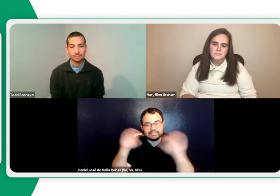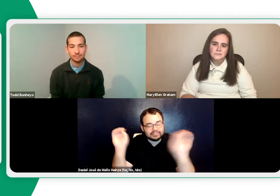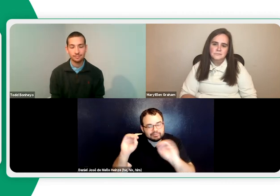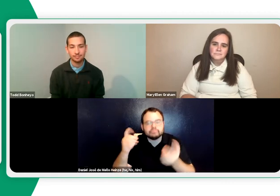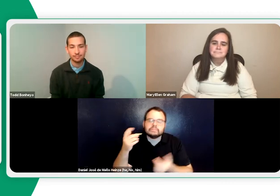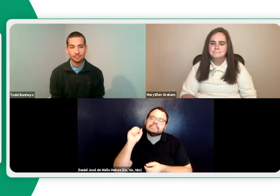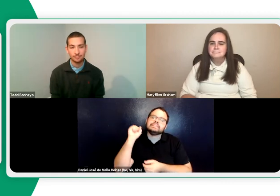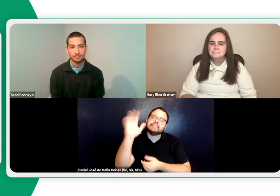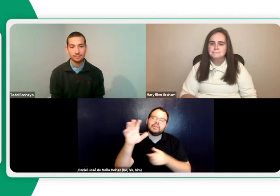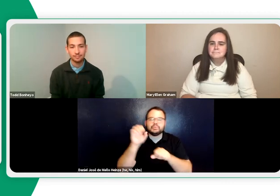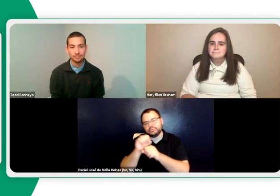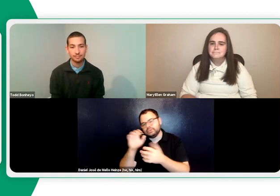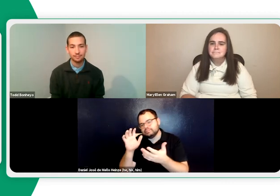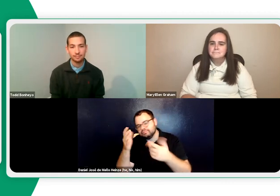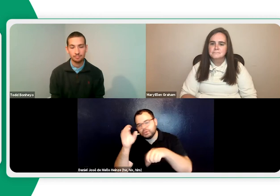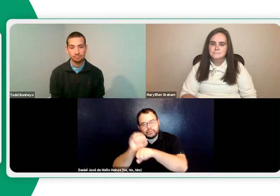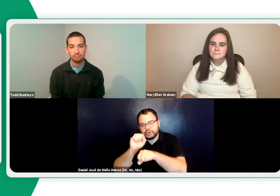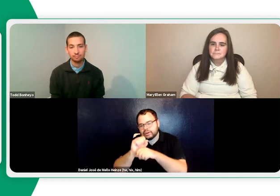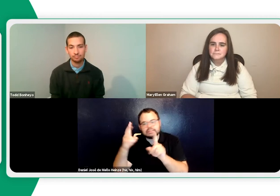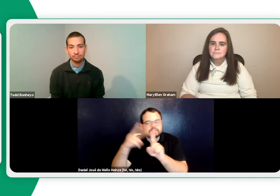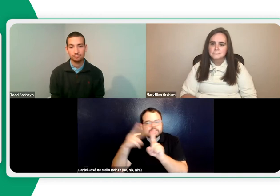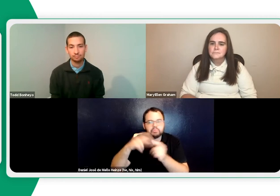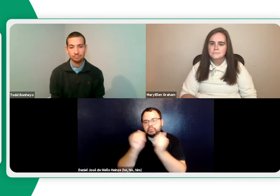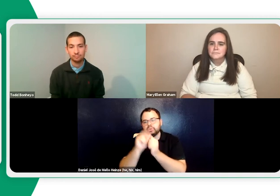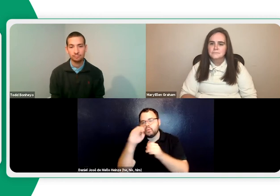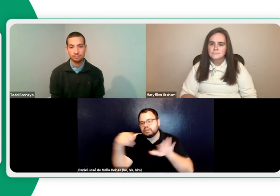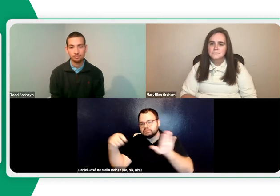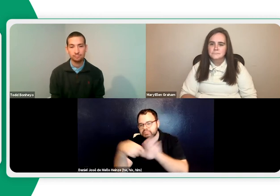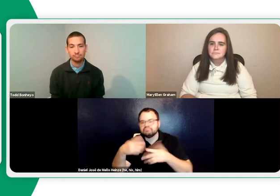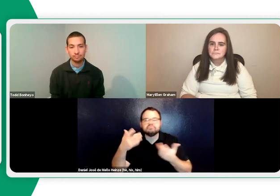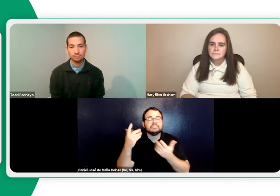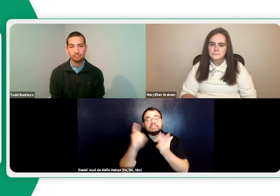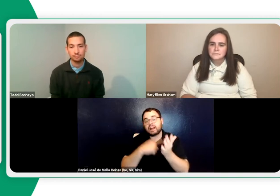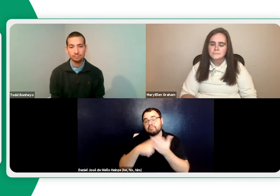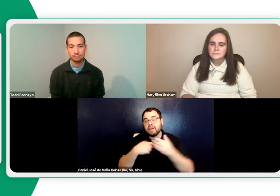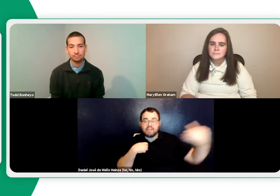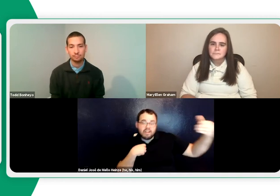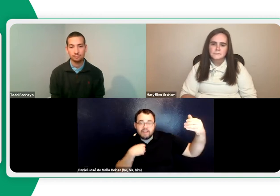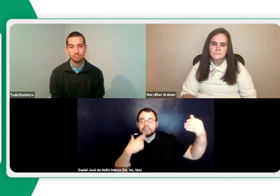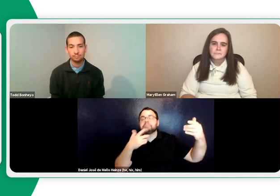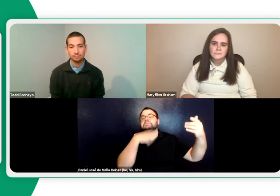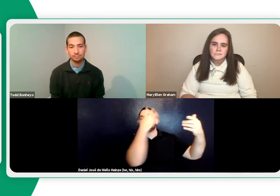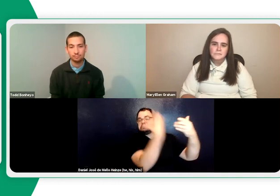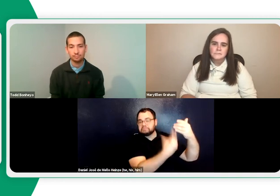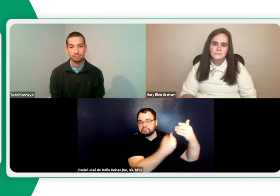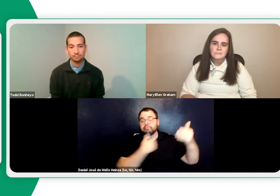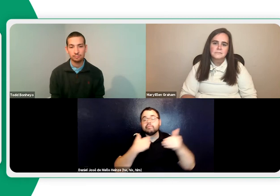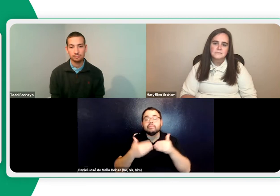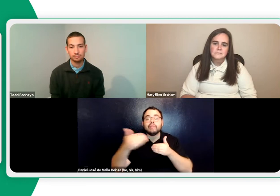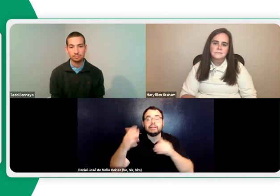for these students is just amazing. And for those students, as I said, that don't have internet access, we'll send them their assignments. Sometimes if there's